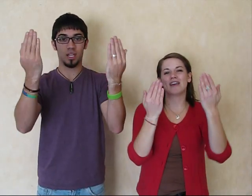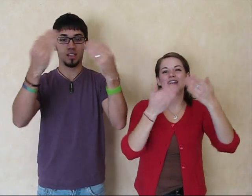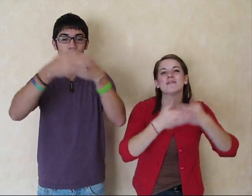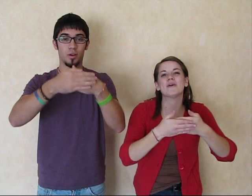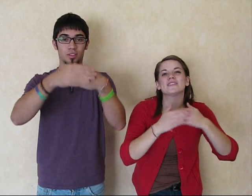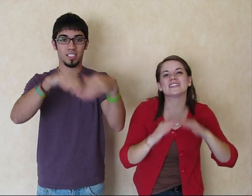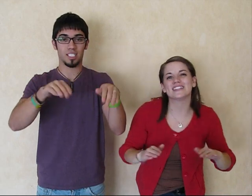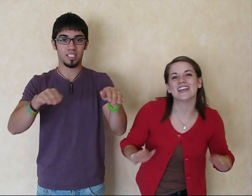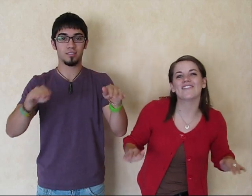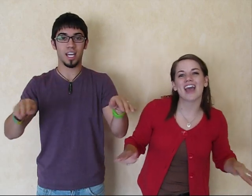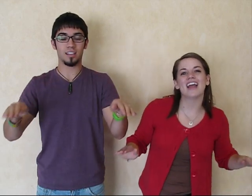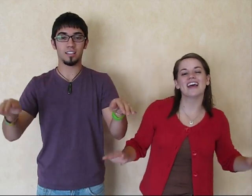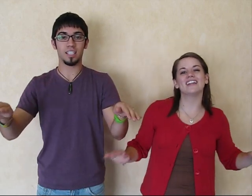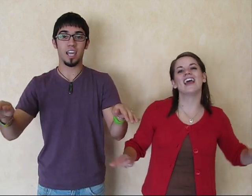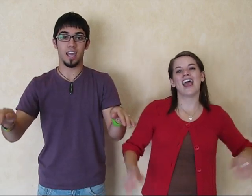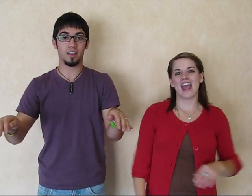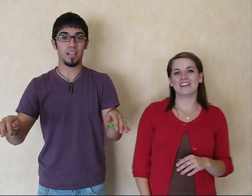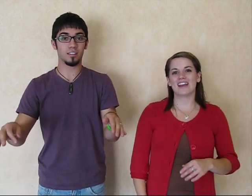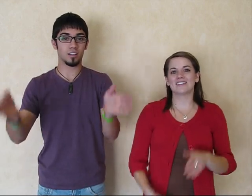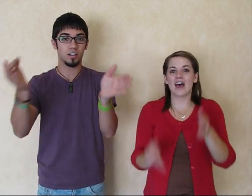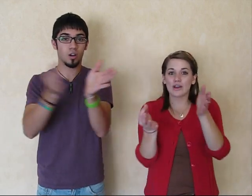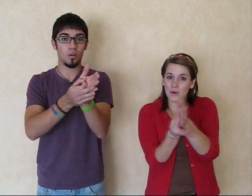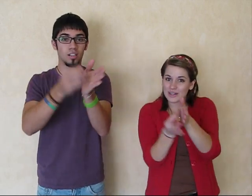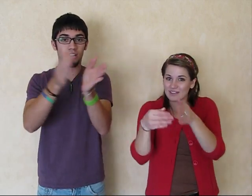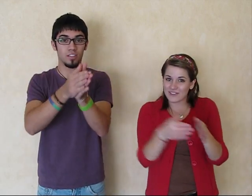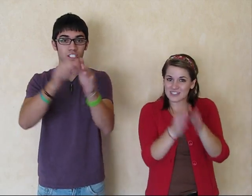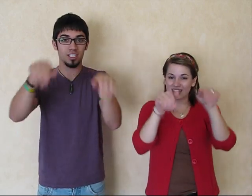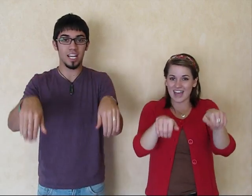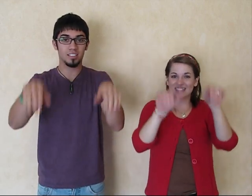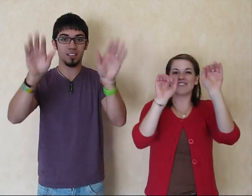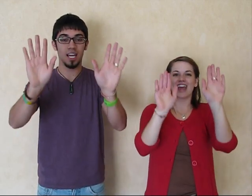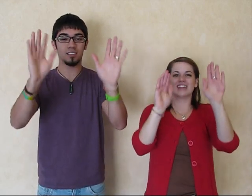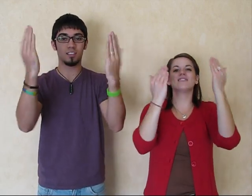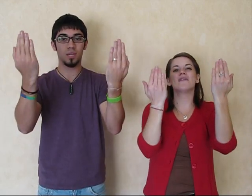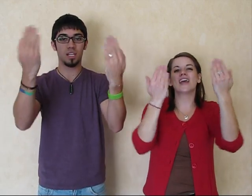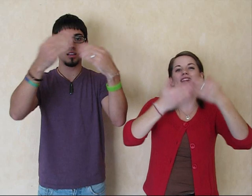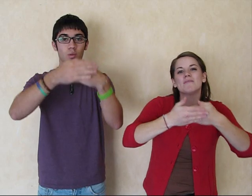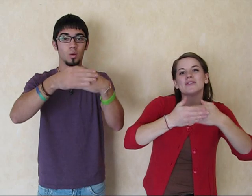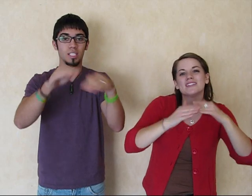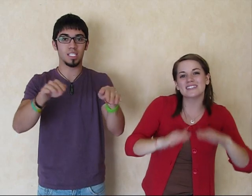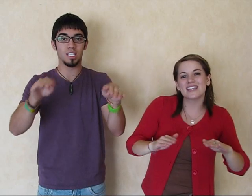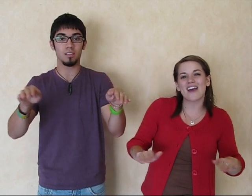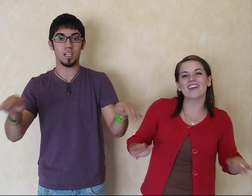man in the boat in the sea of Galilee. And there's a coin in the fish in the nets of the hands of the man in the boat in the sea of